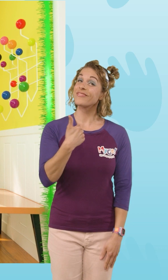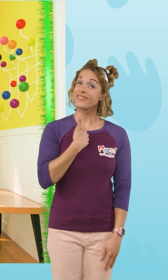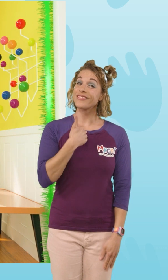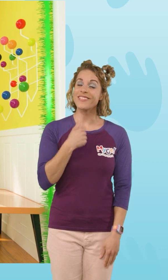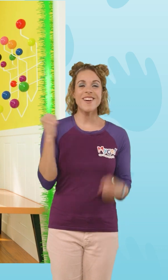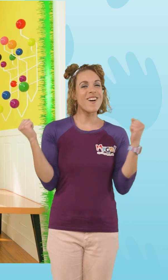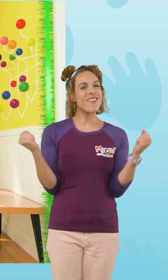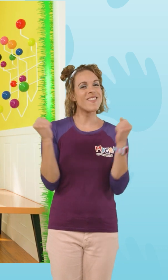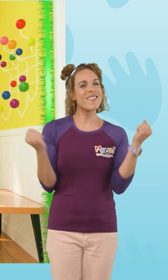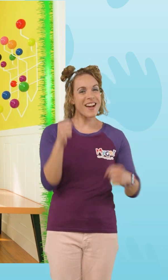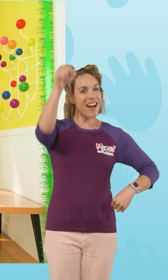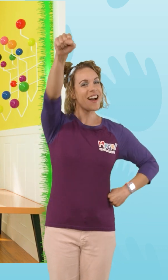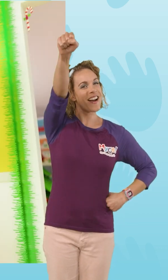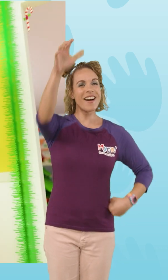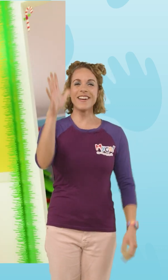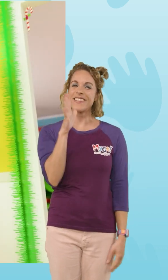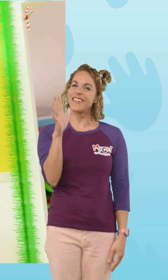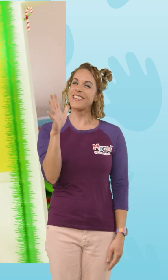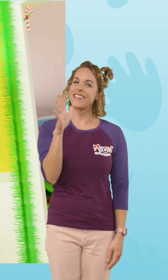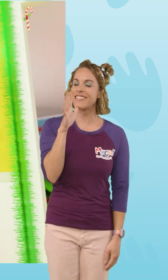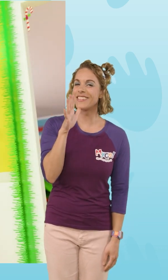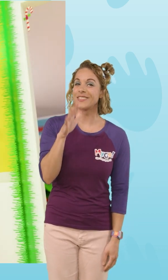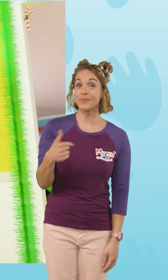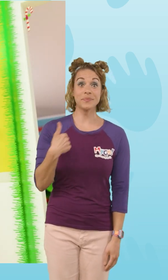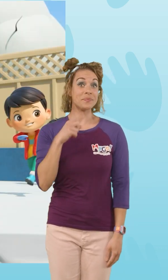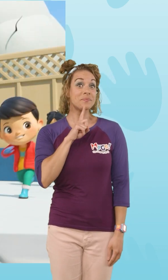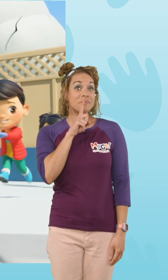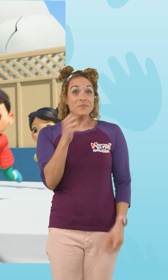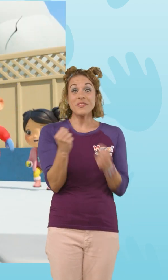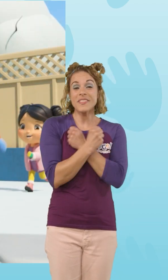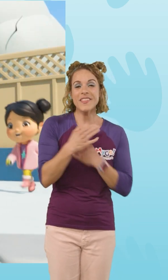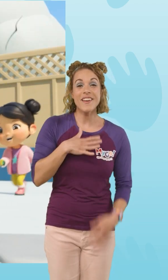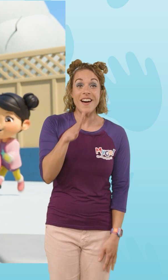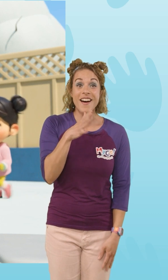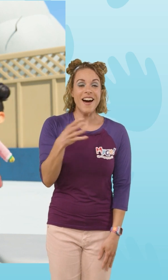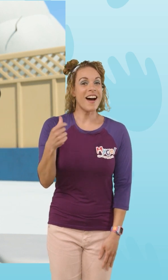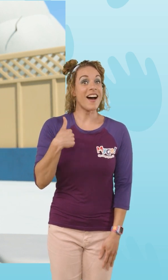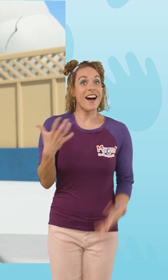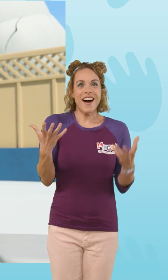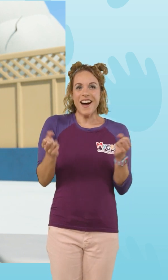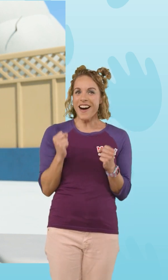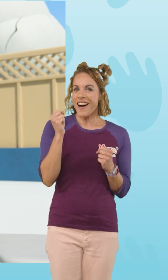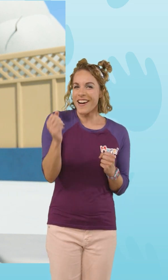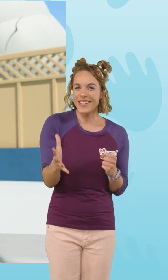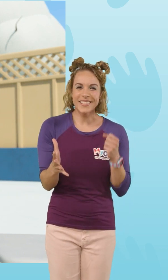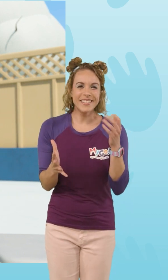is our own winter super mum I really love my mommy and I want to